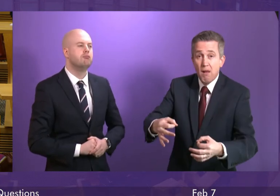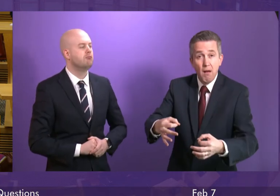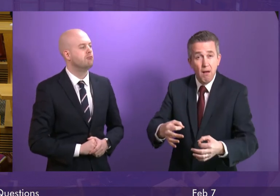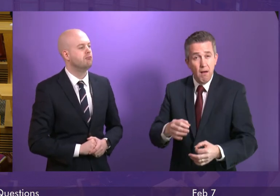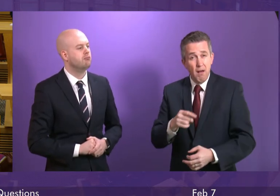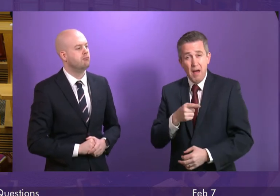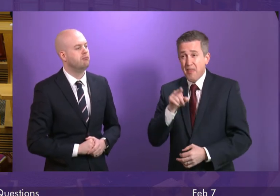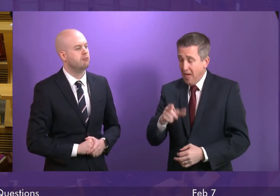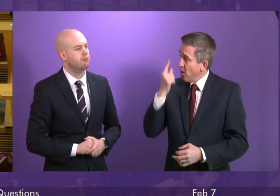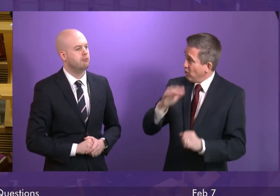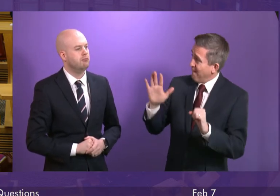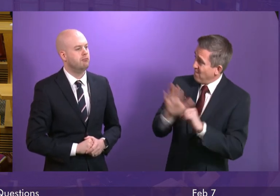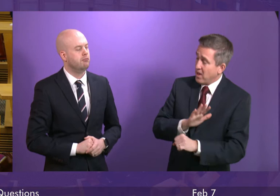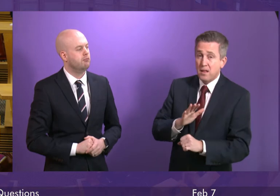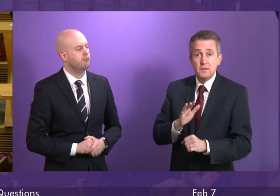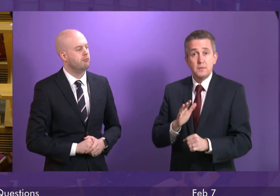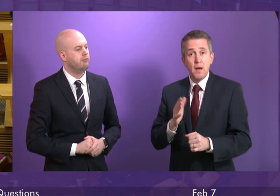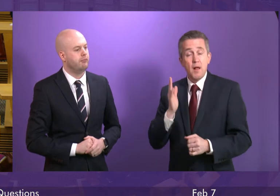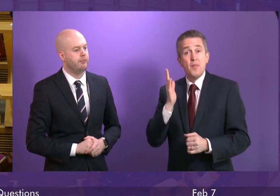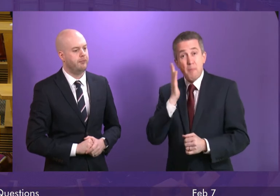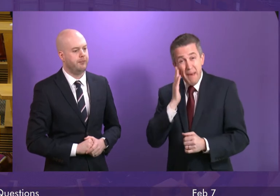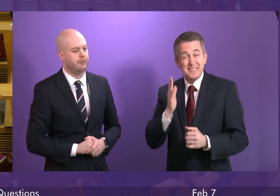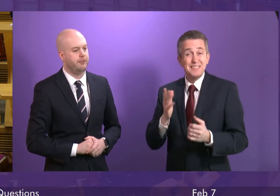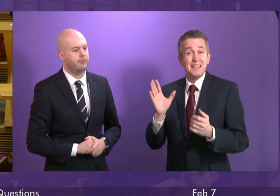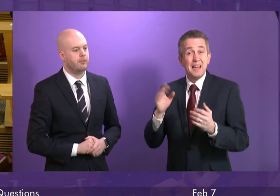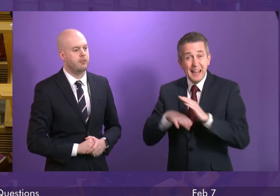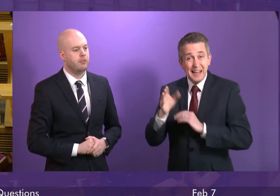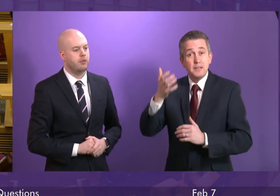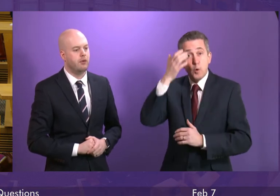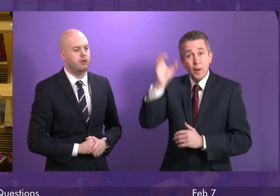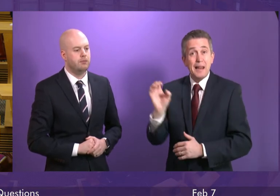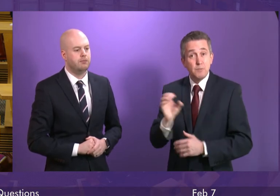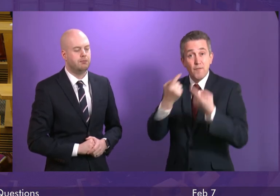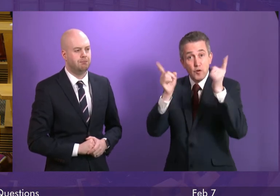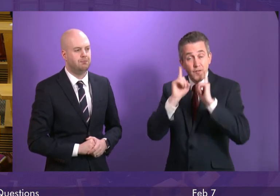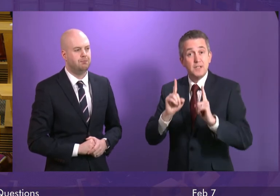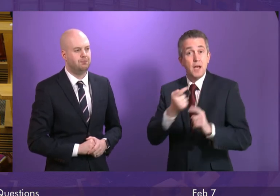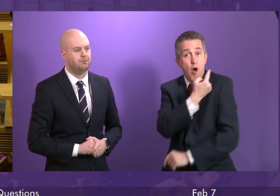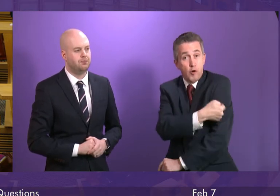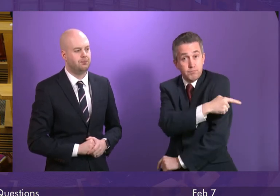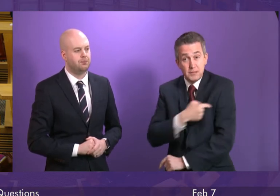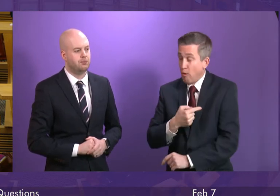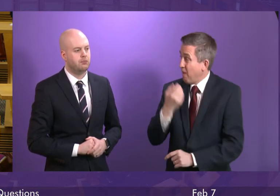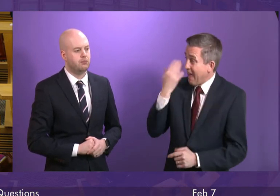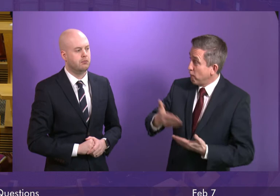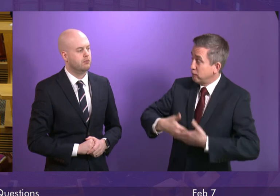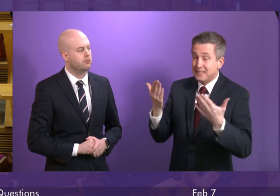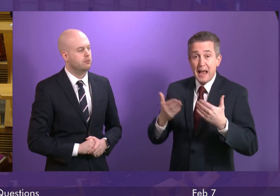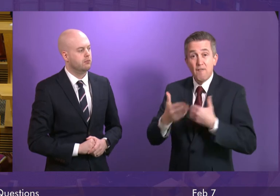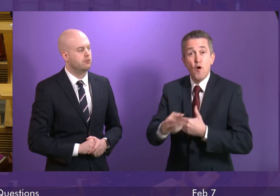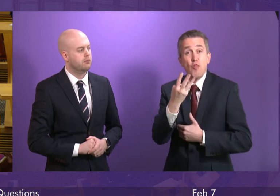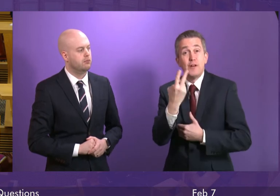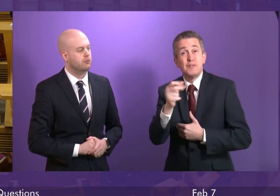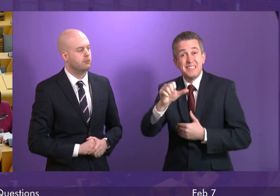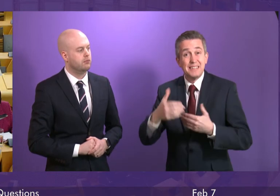equivalent of every bed in Scotland's biggest hospital, the Queen Elizabeth University Hospital, every day for 326